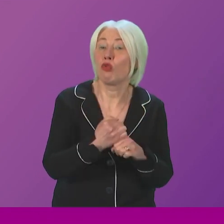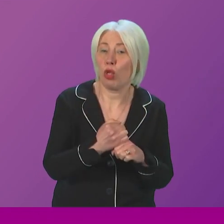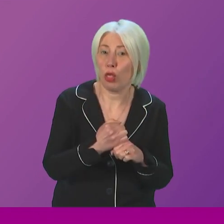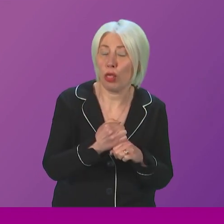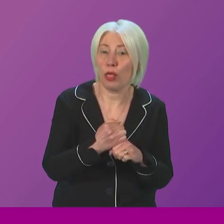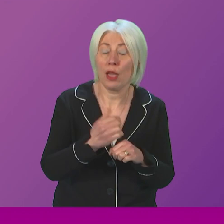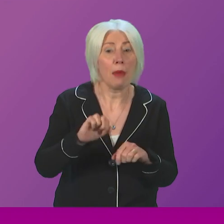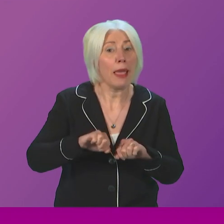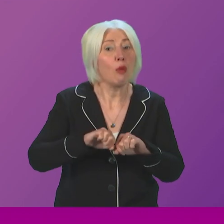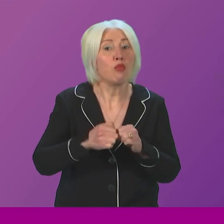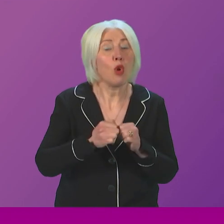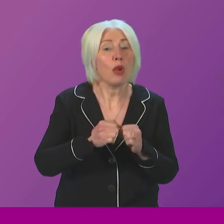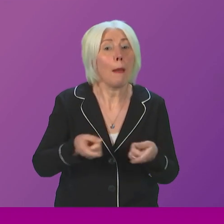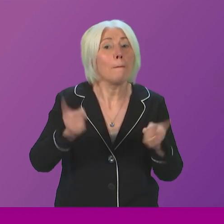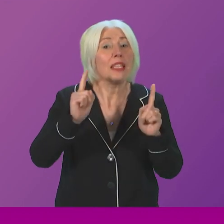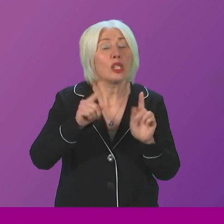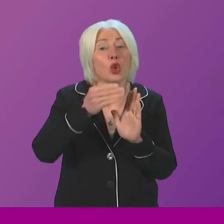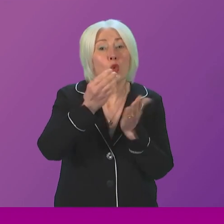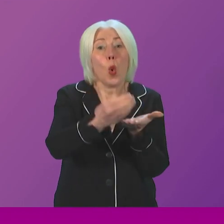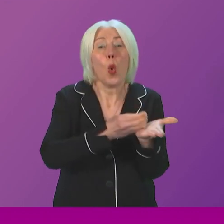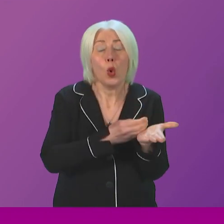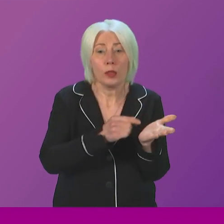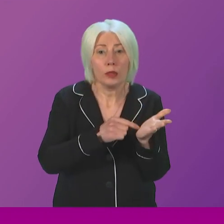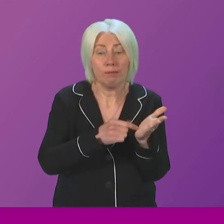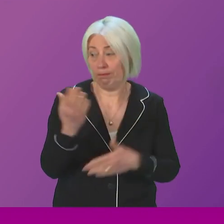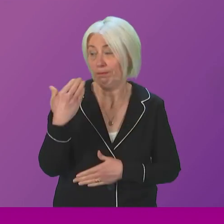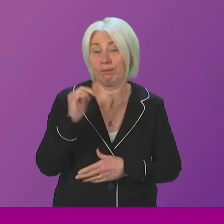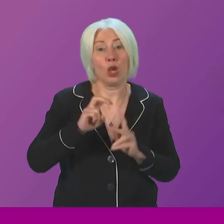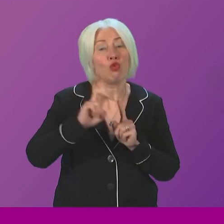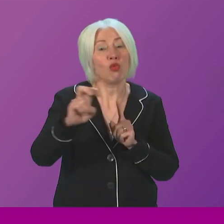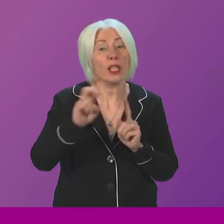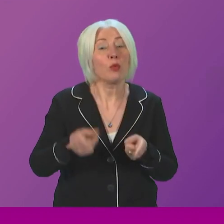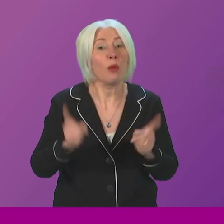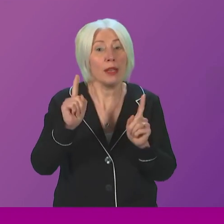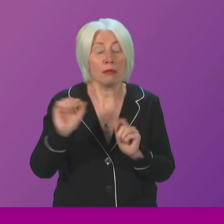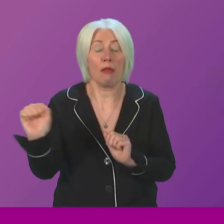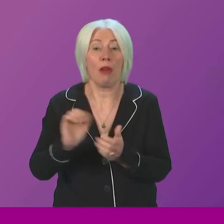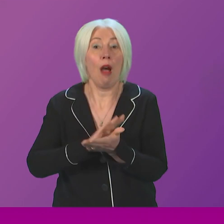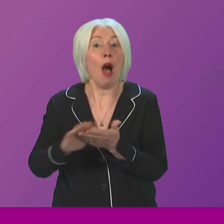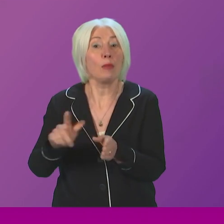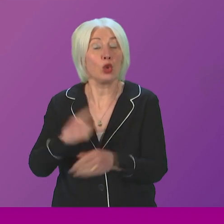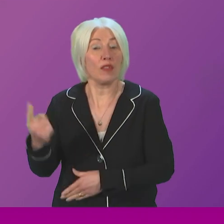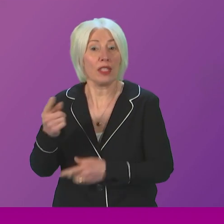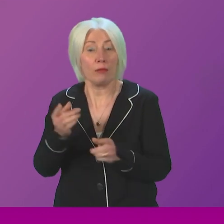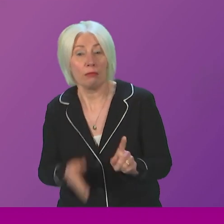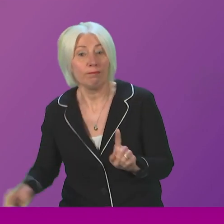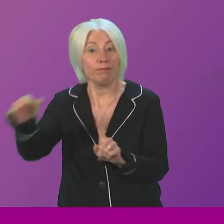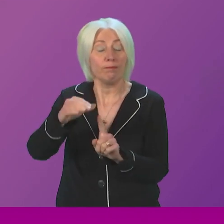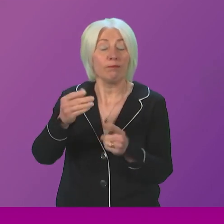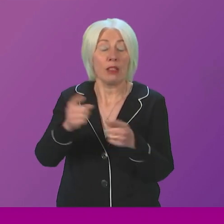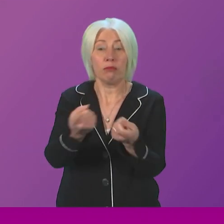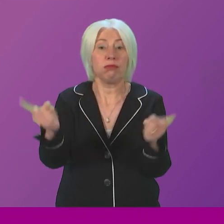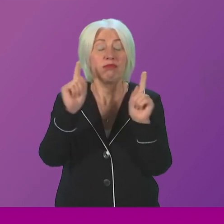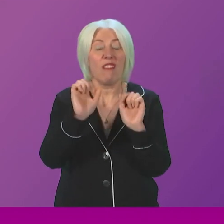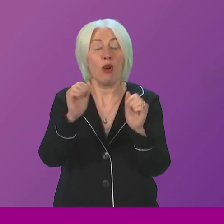may have broken the ministerial code. The former Transport Minister, who Hamza Yusuf promoted to be Cabinet Secretary for Education,